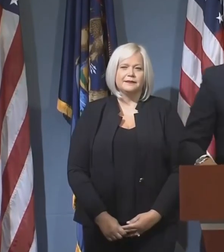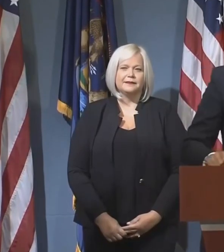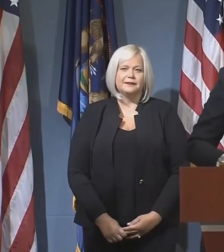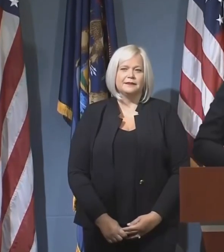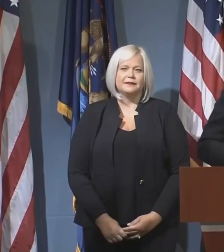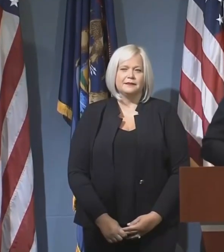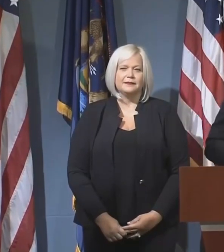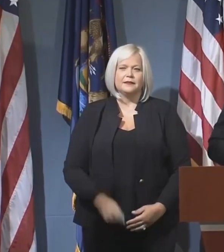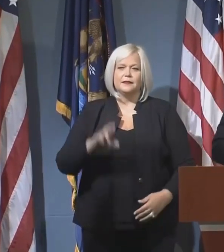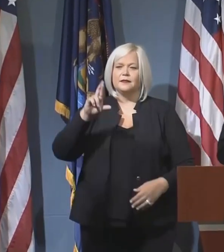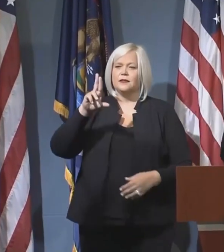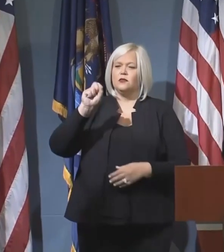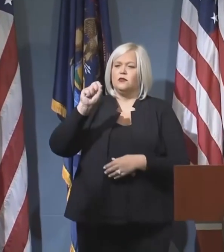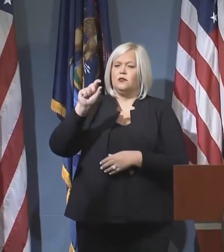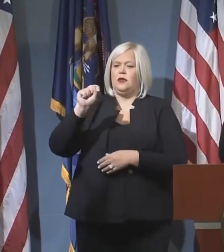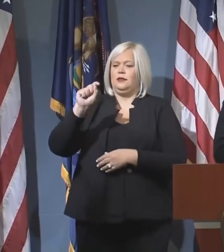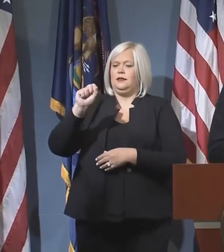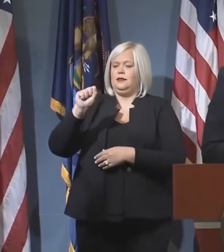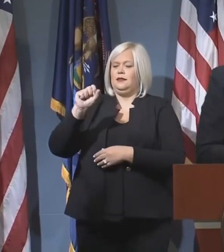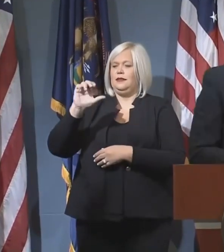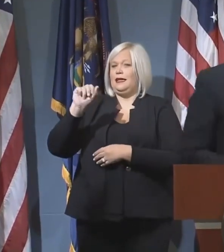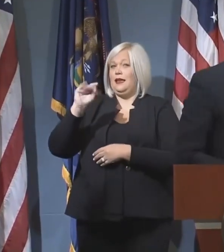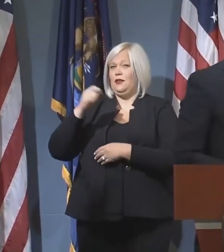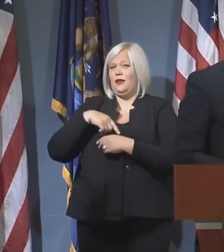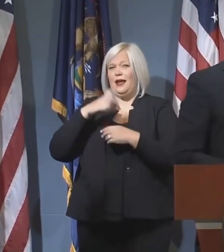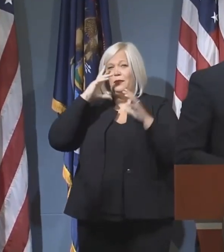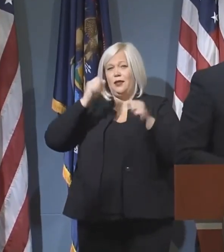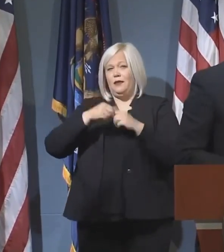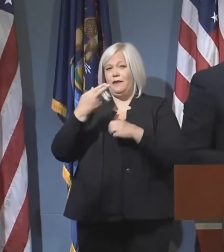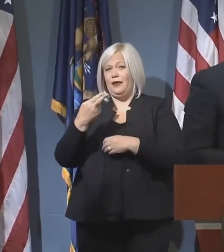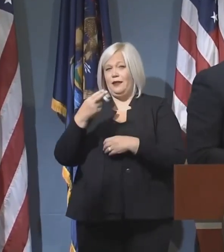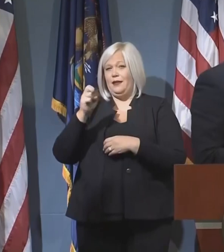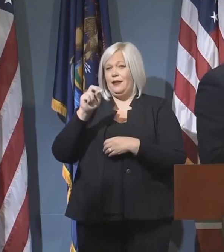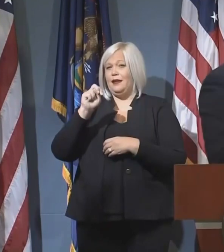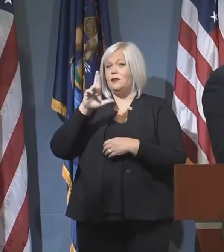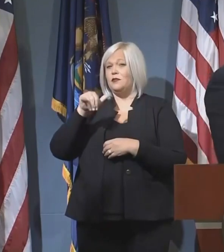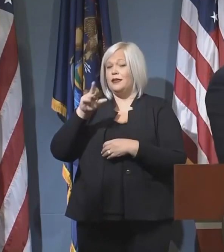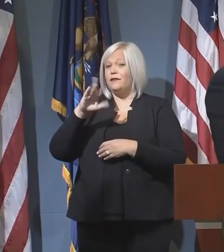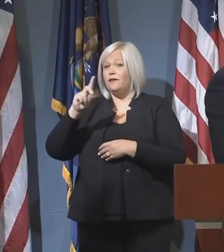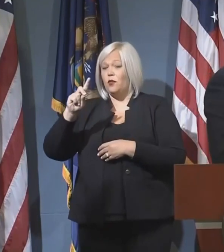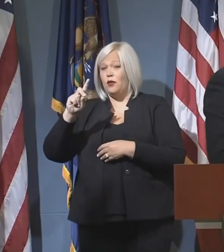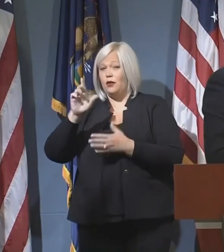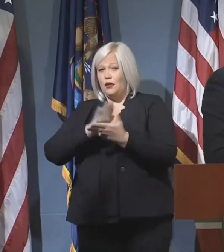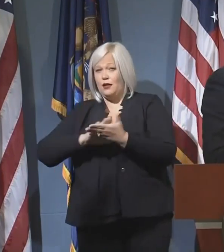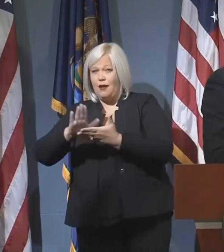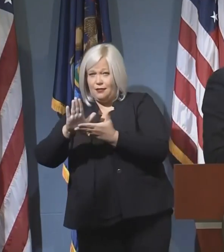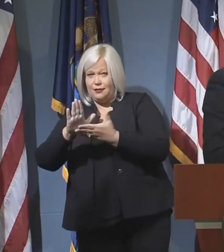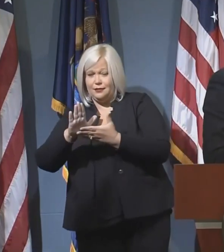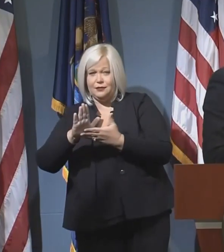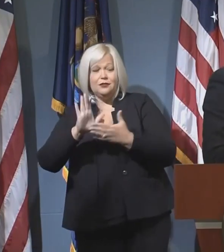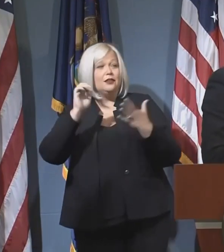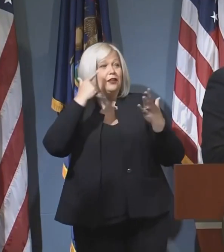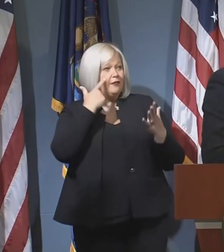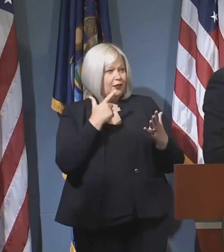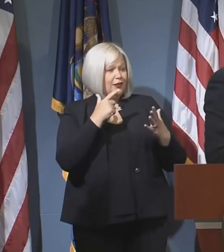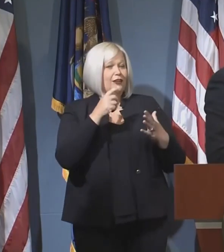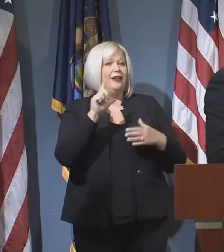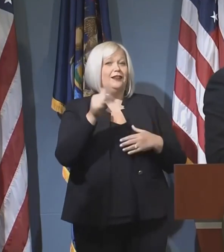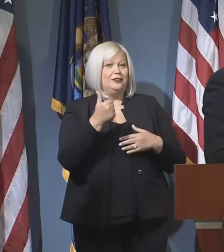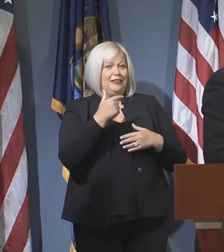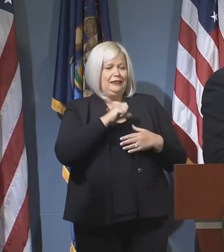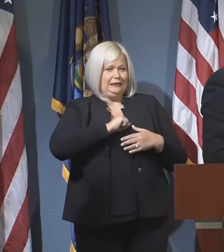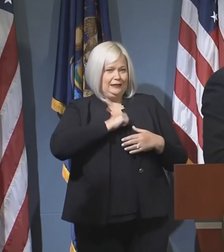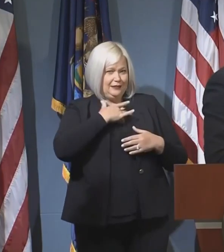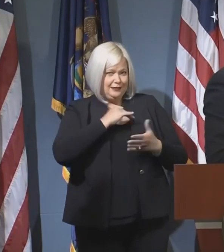Good morning. My name is Russ Cavaluna. I'm the president of Henry Ford College. Madam Governor, Mr. Lieutenant Governor, excuse me.